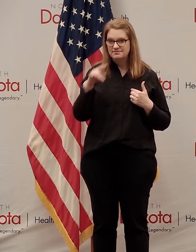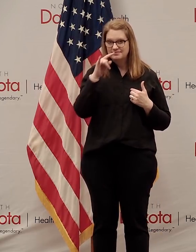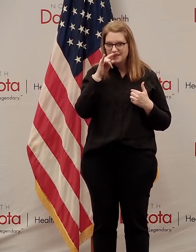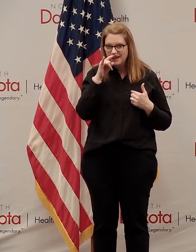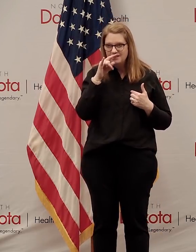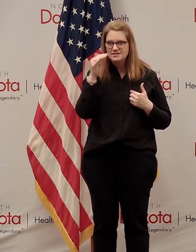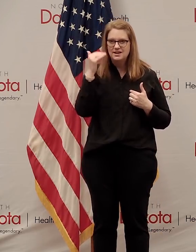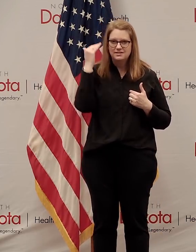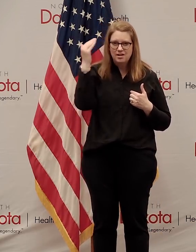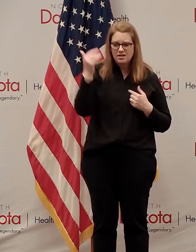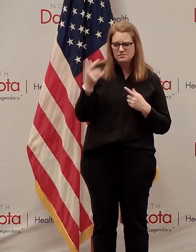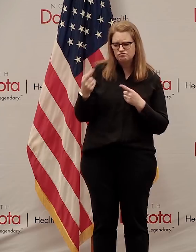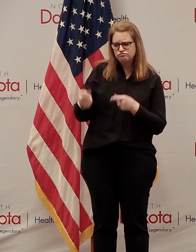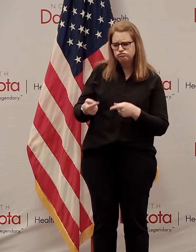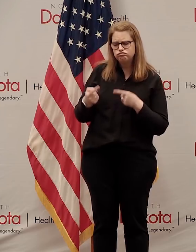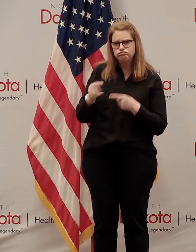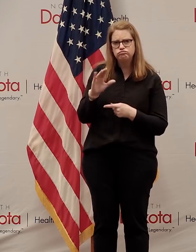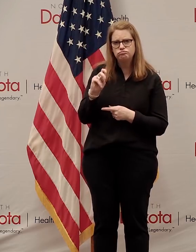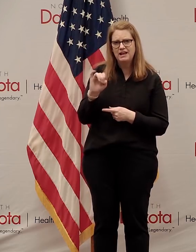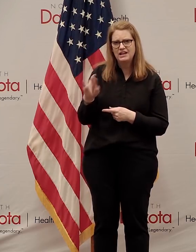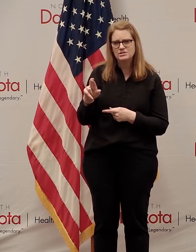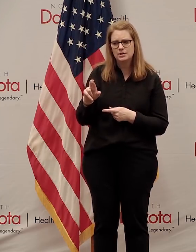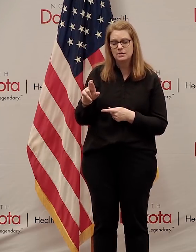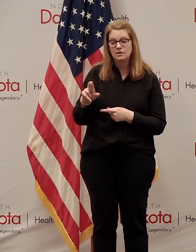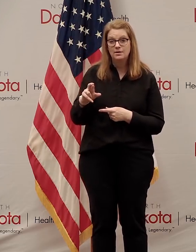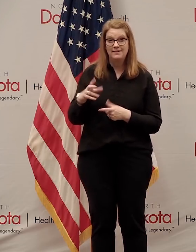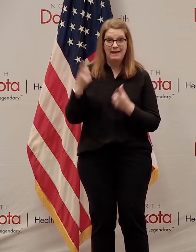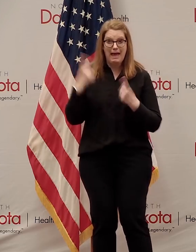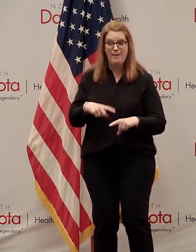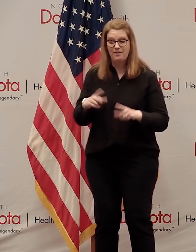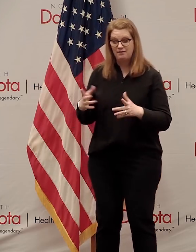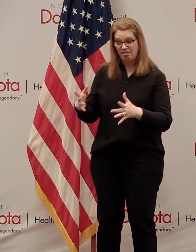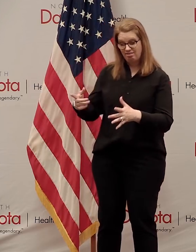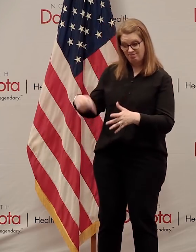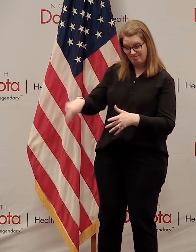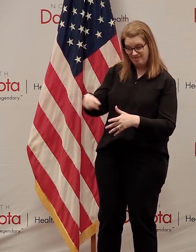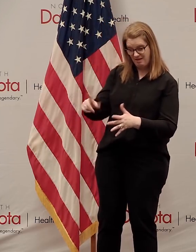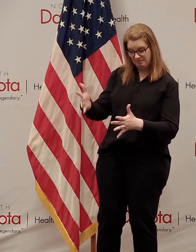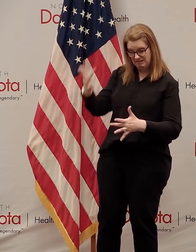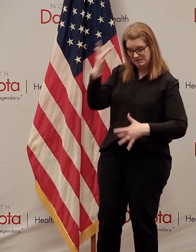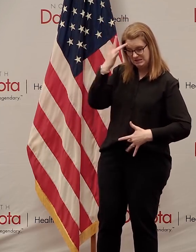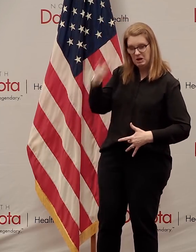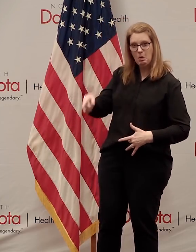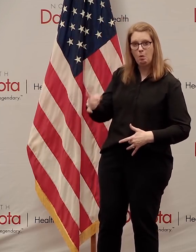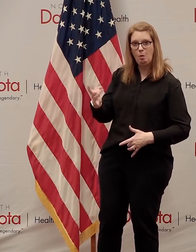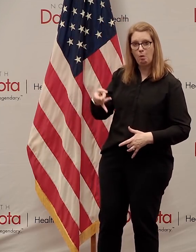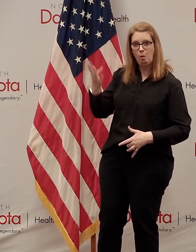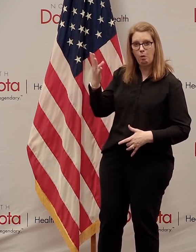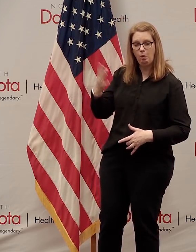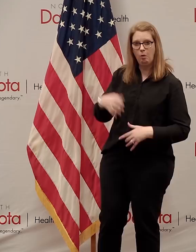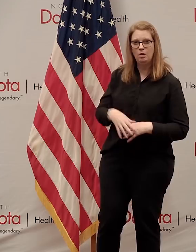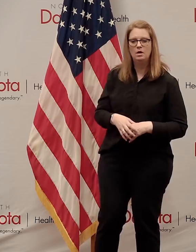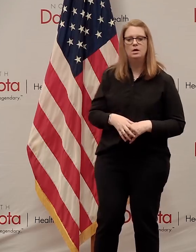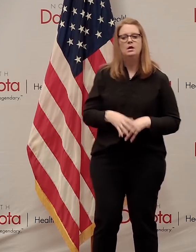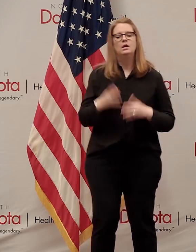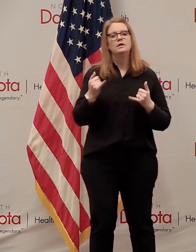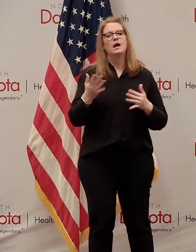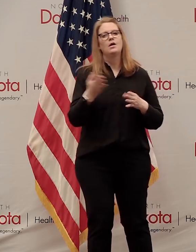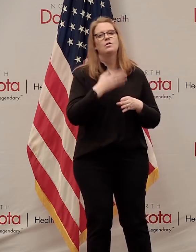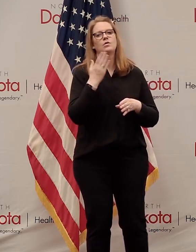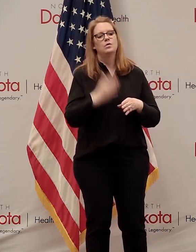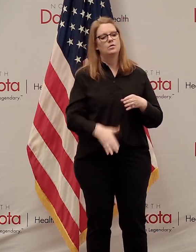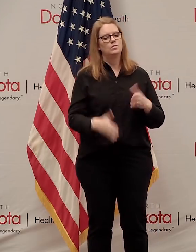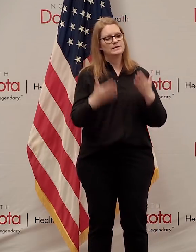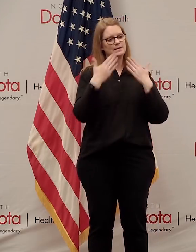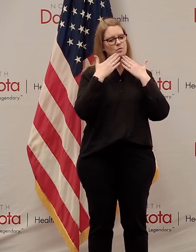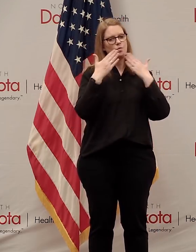because the coronavirus can be really a challenge for them. So thank you for that. And with that, I want to close up, as always, with a